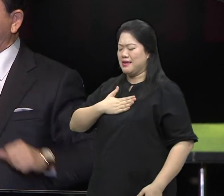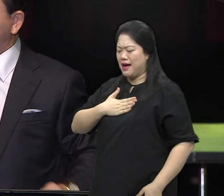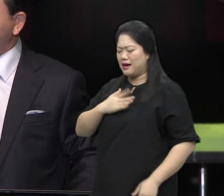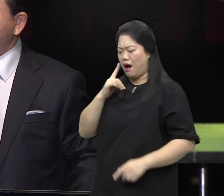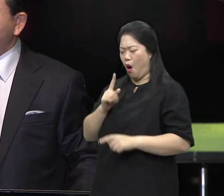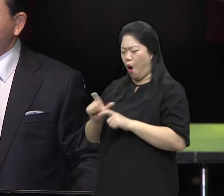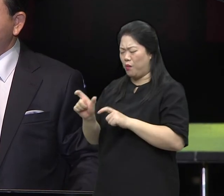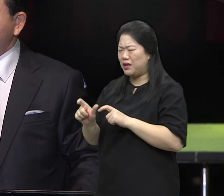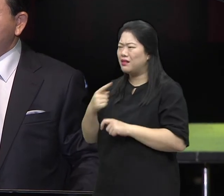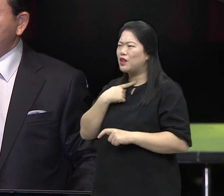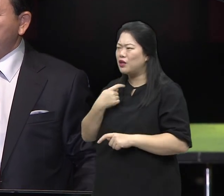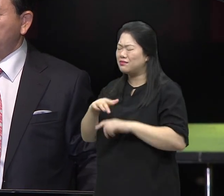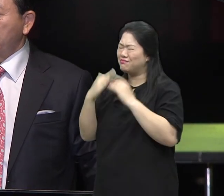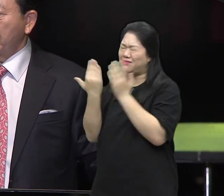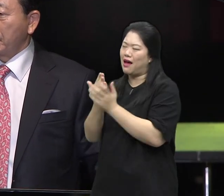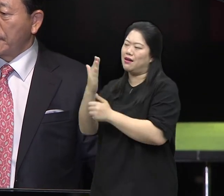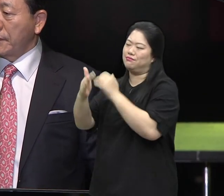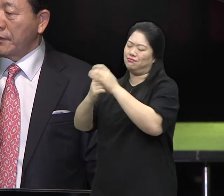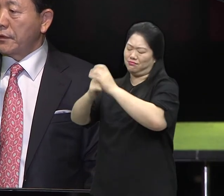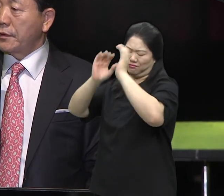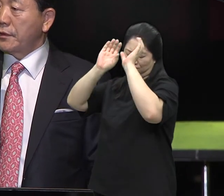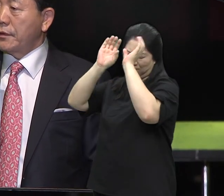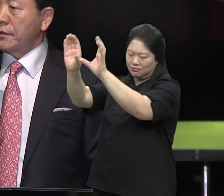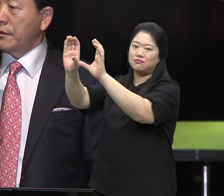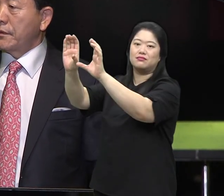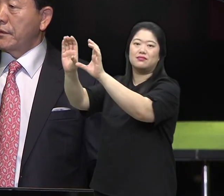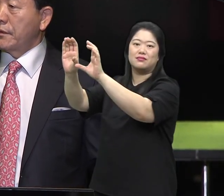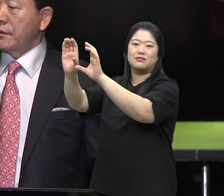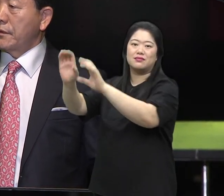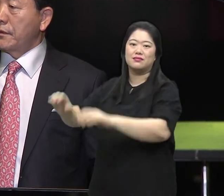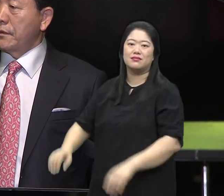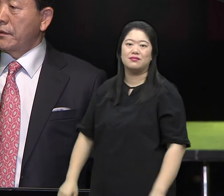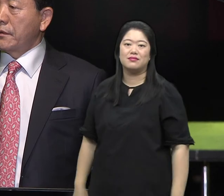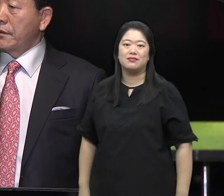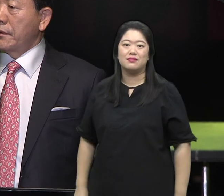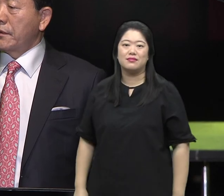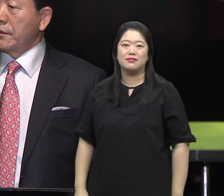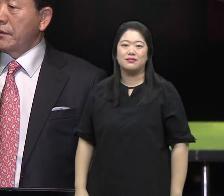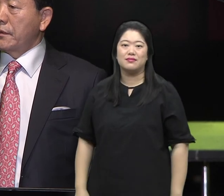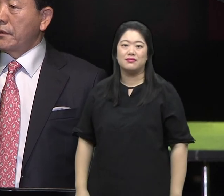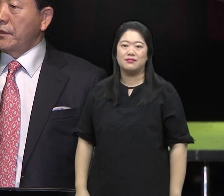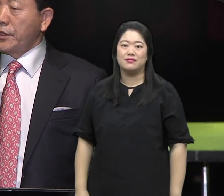On Calvary, he finished it all He shed his blood And before that, you are laying down your everything